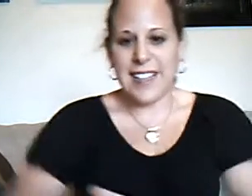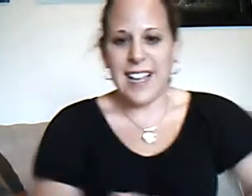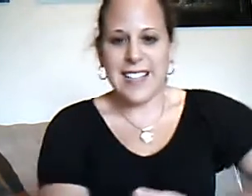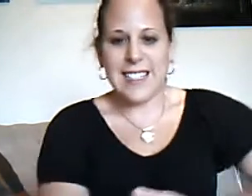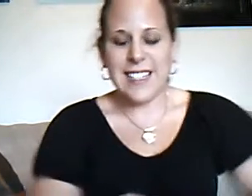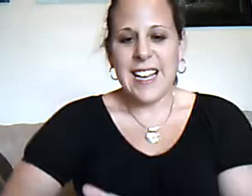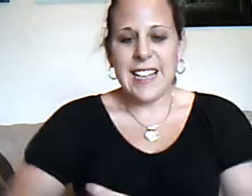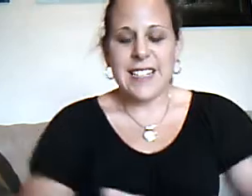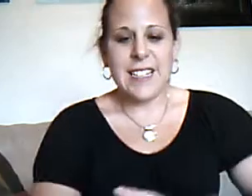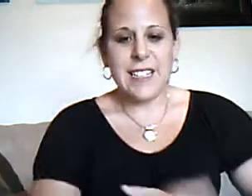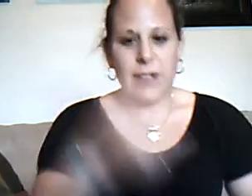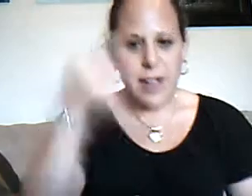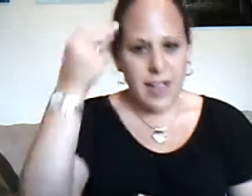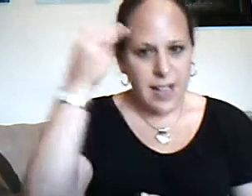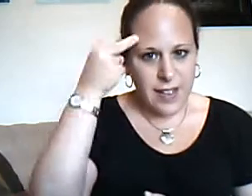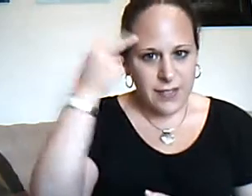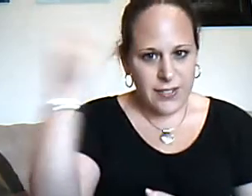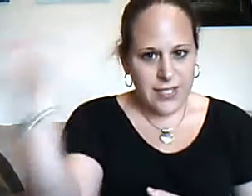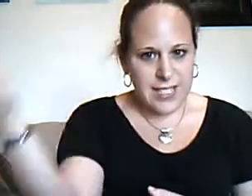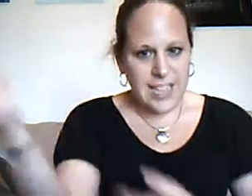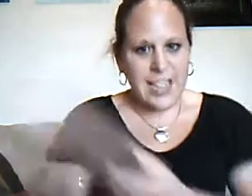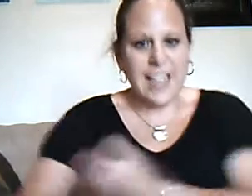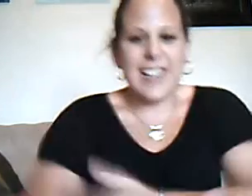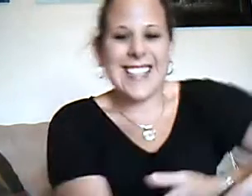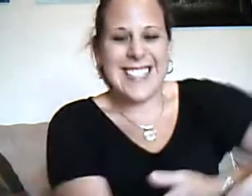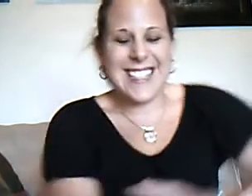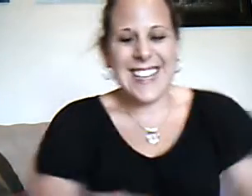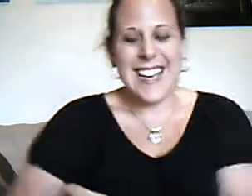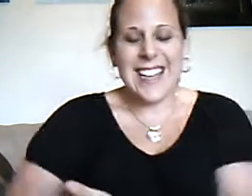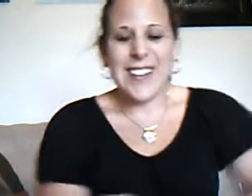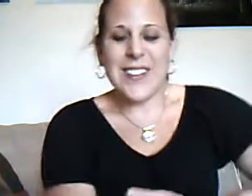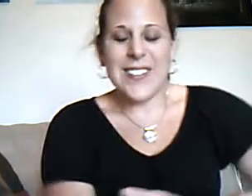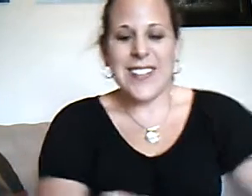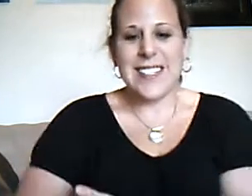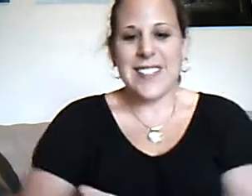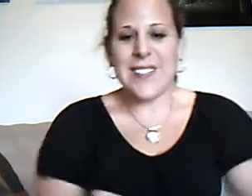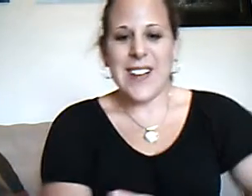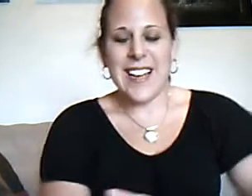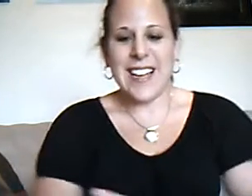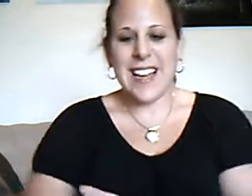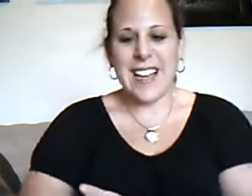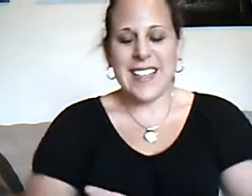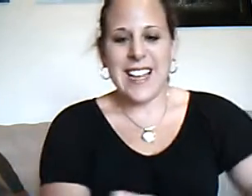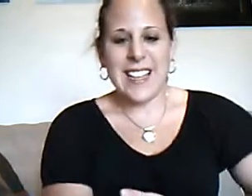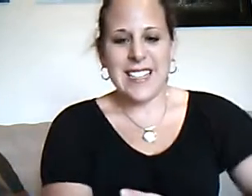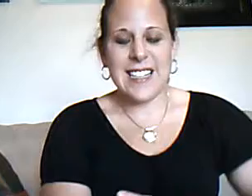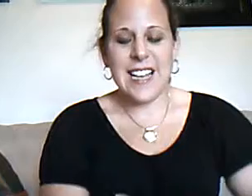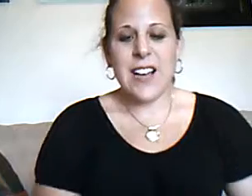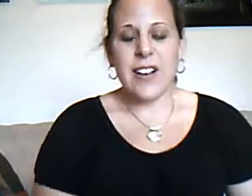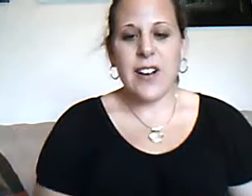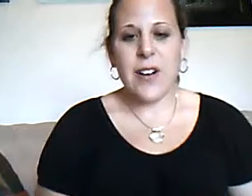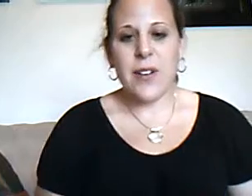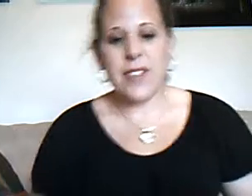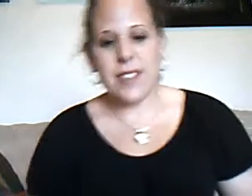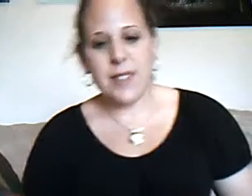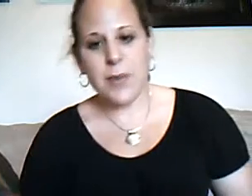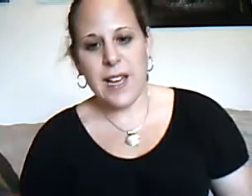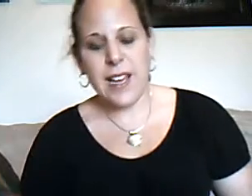lassie. Did you ever see a lassie go this way and that? Go this way